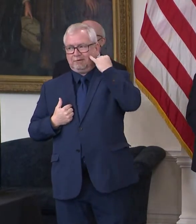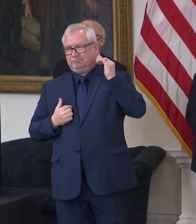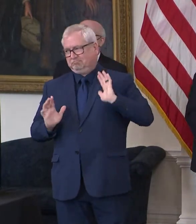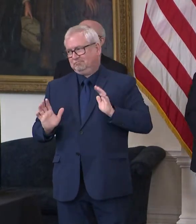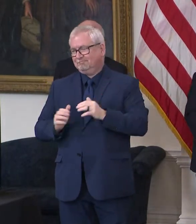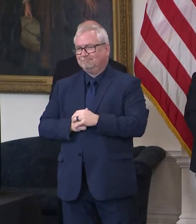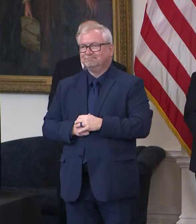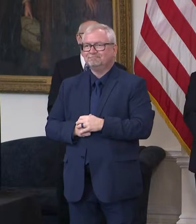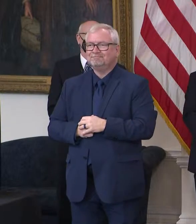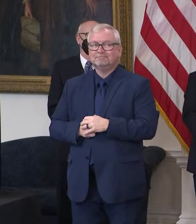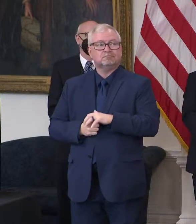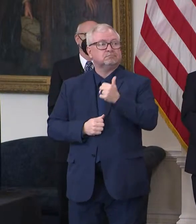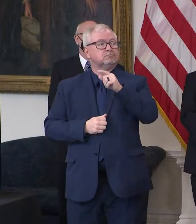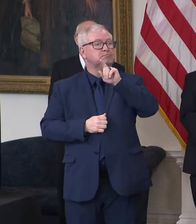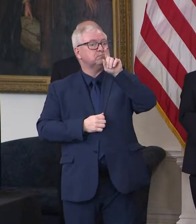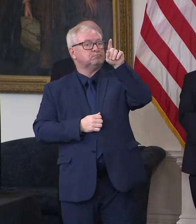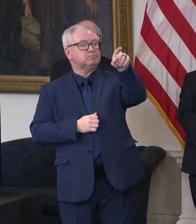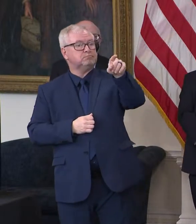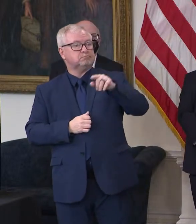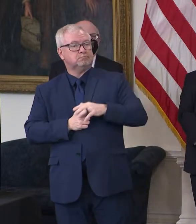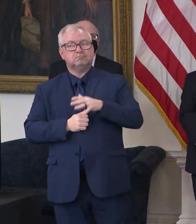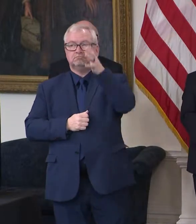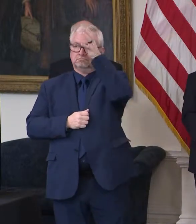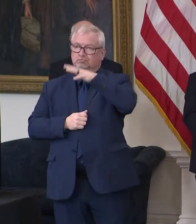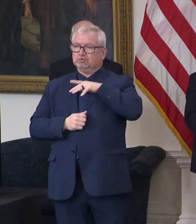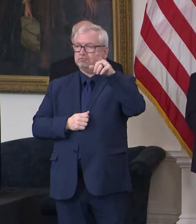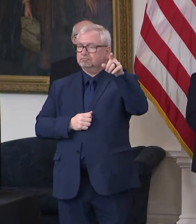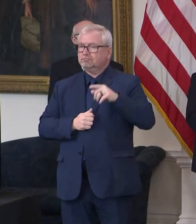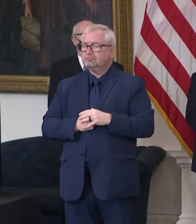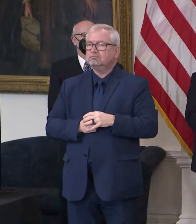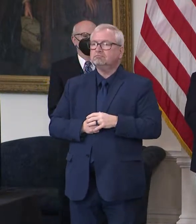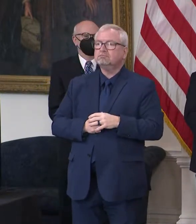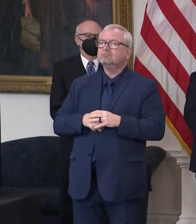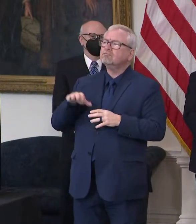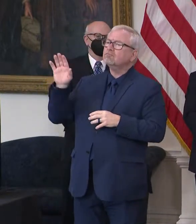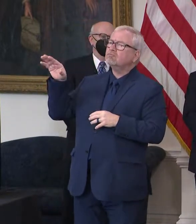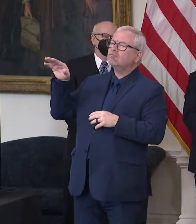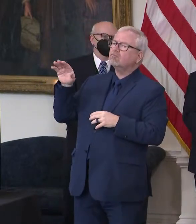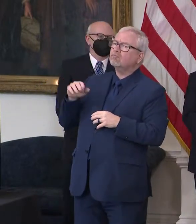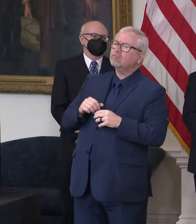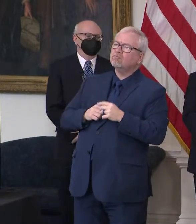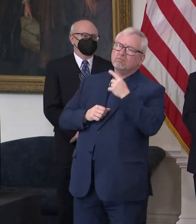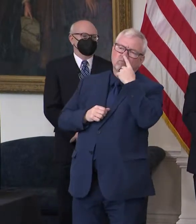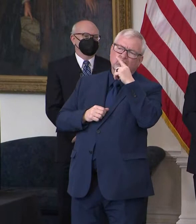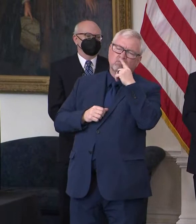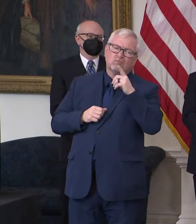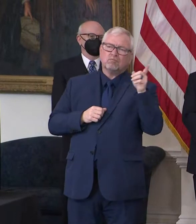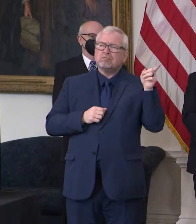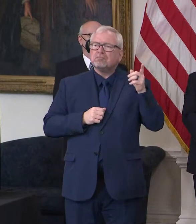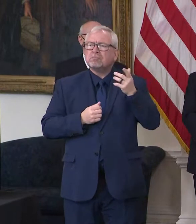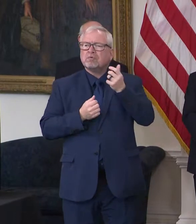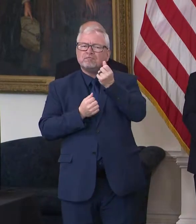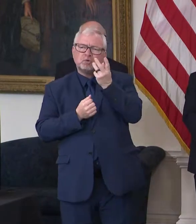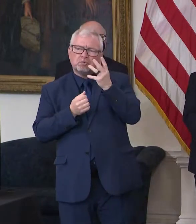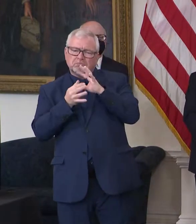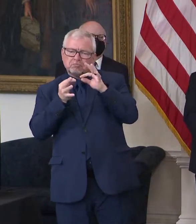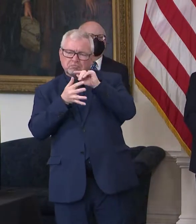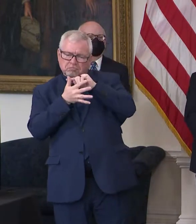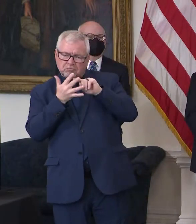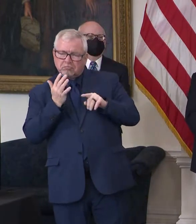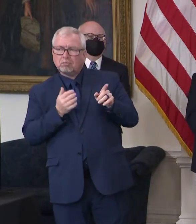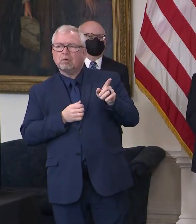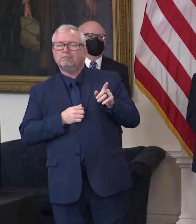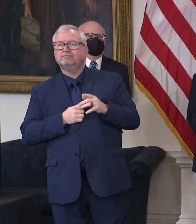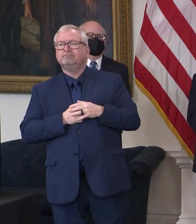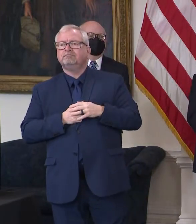I have a question. Please. Can you just take a few thoughts on Paul Wiedefeld deciding